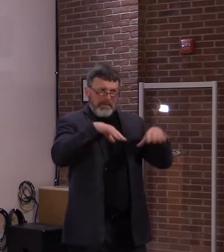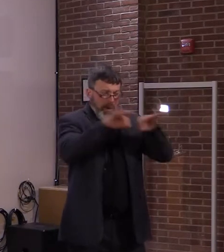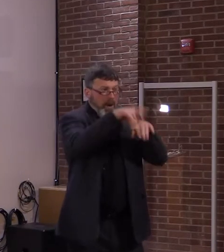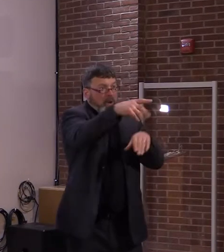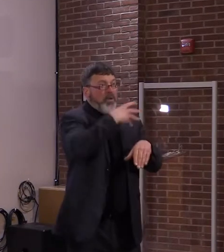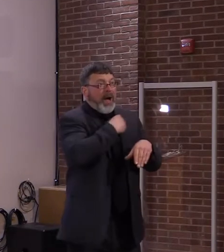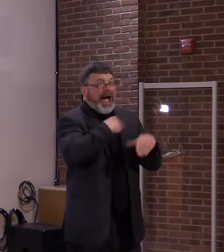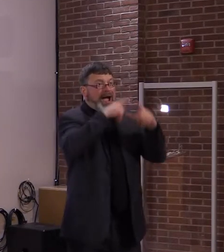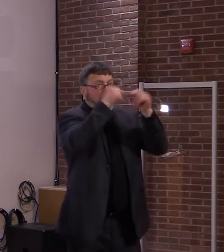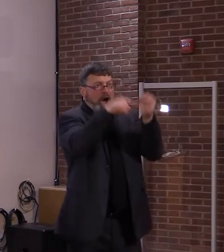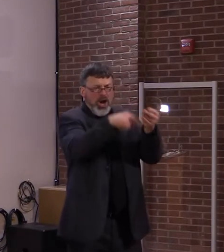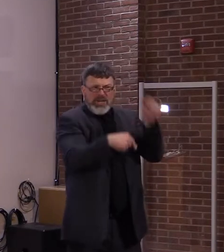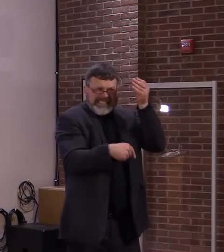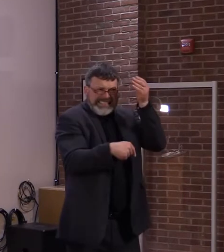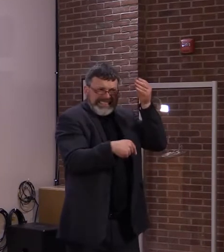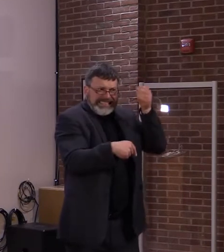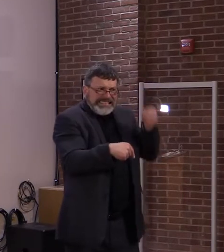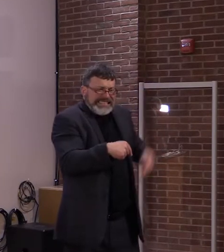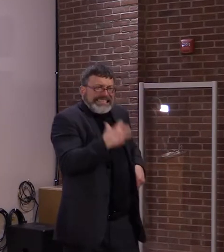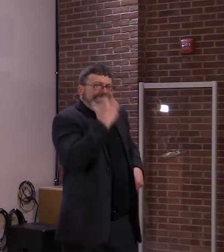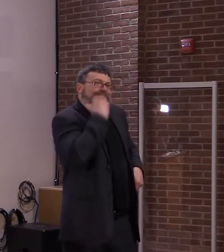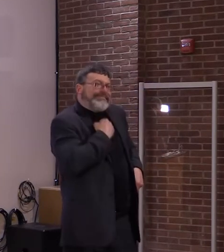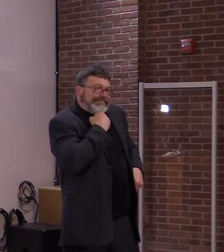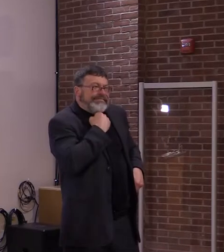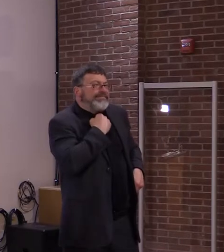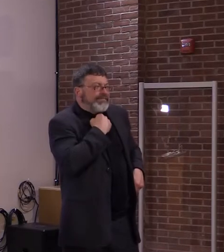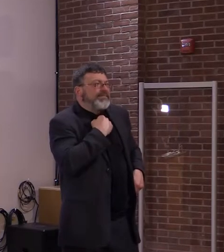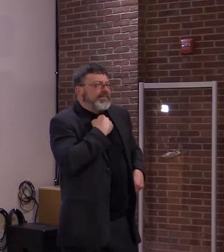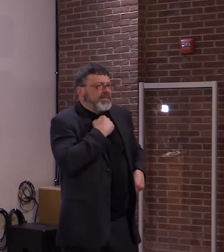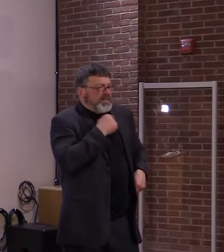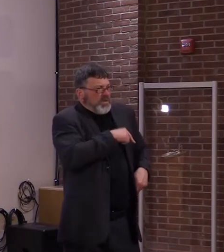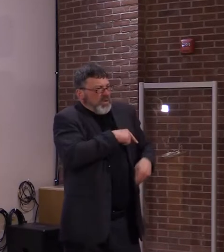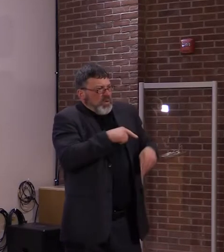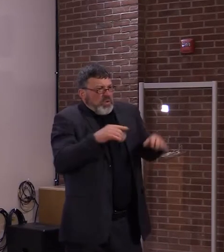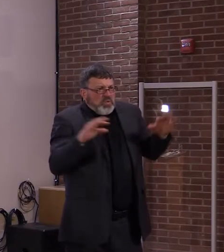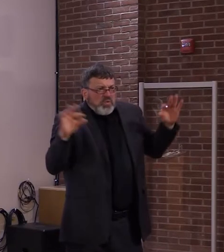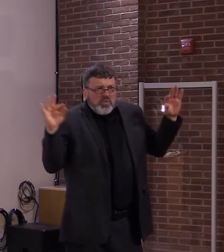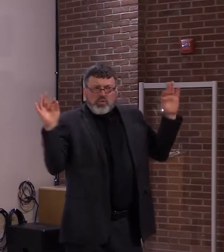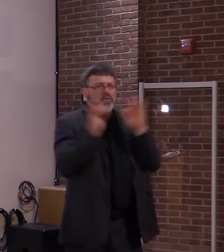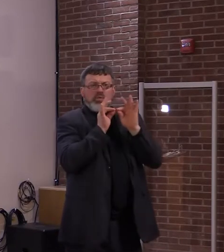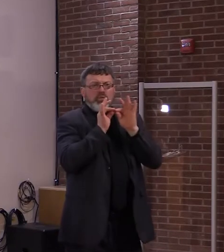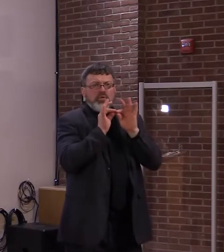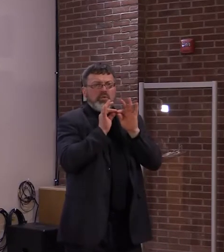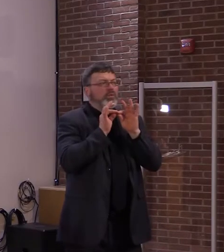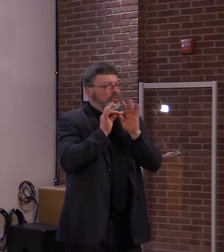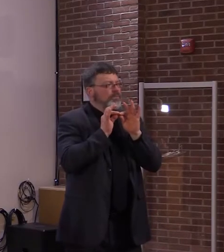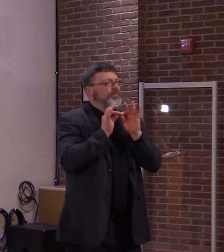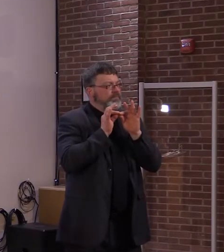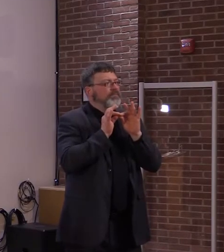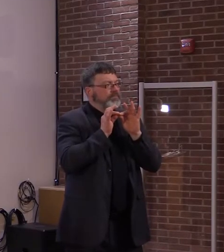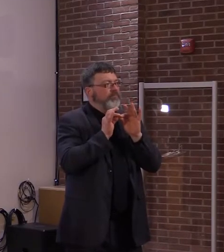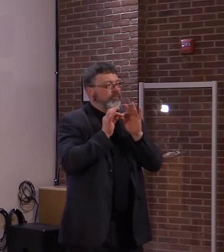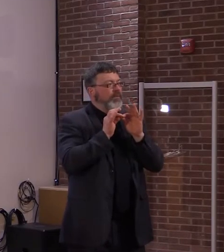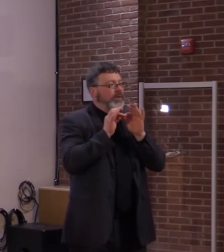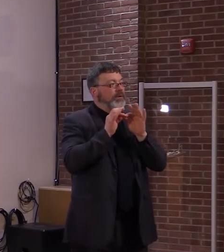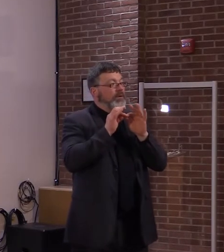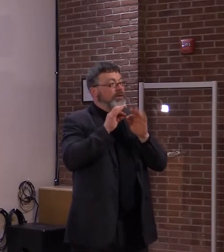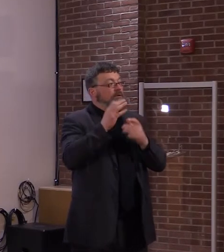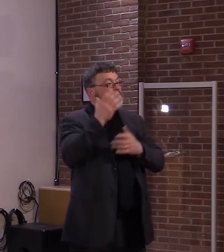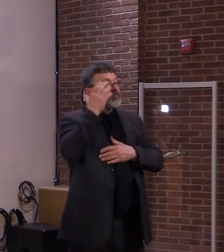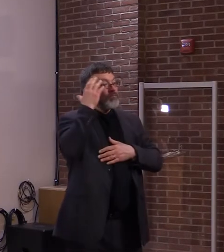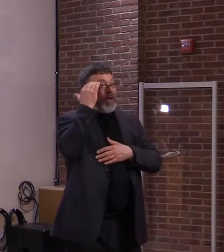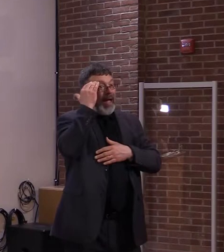vaccinated because that's very important and I know a lot of people are taking pictures of that as well and putting it on their